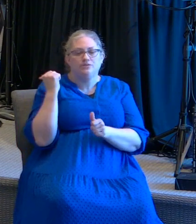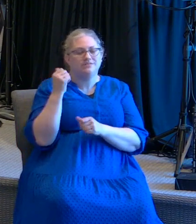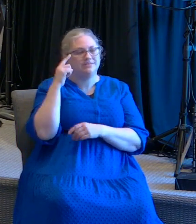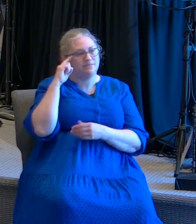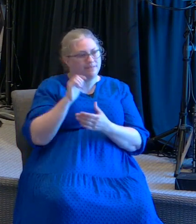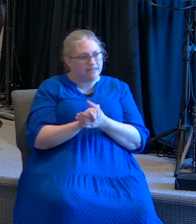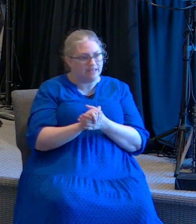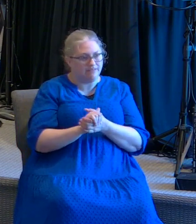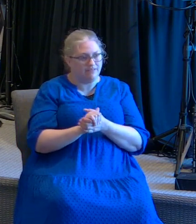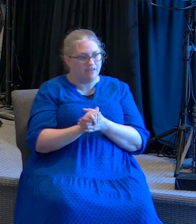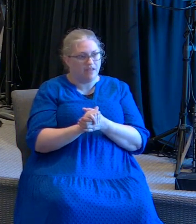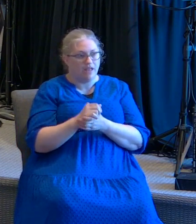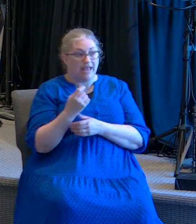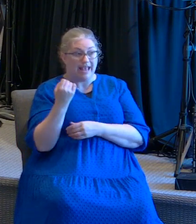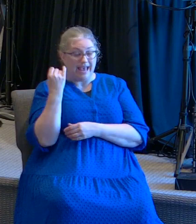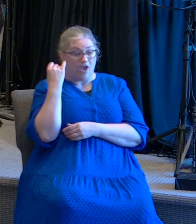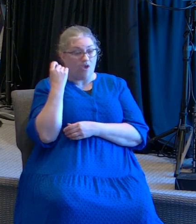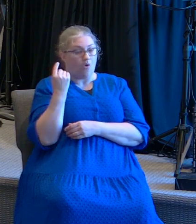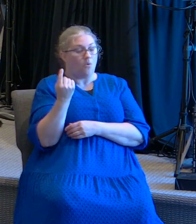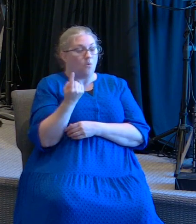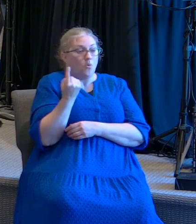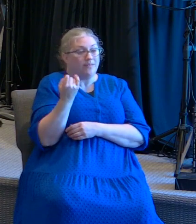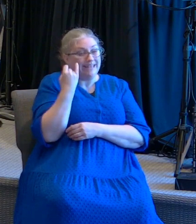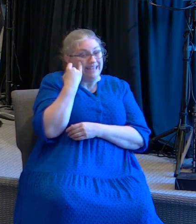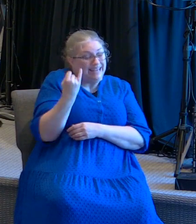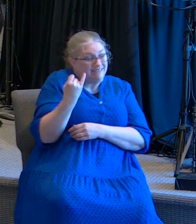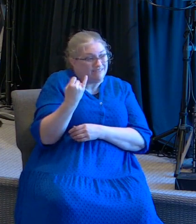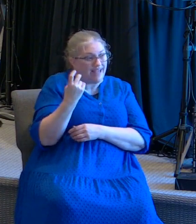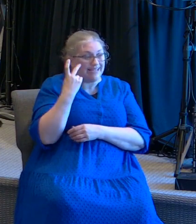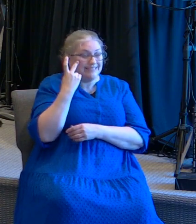my hand in his side and put my finger in his hands